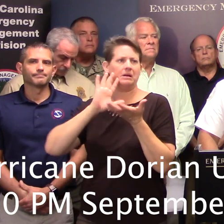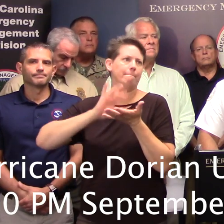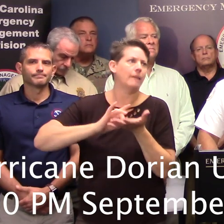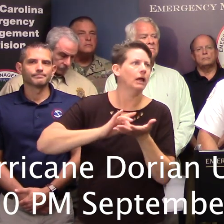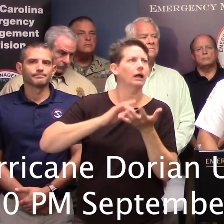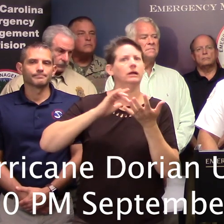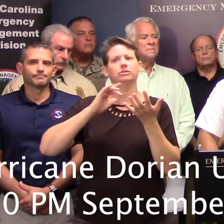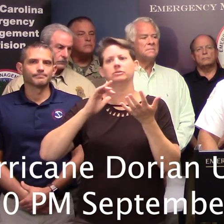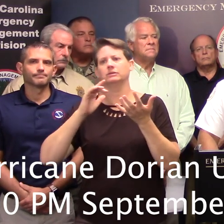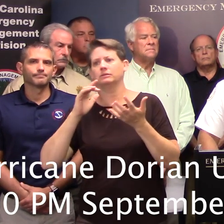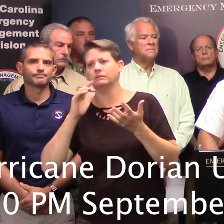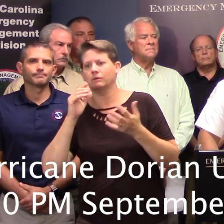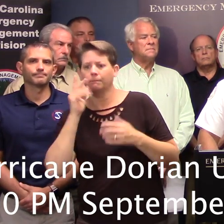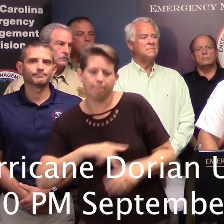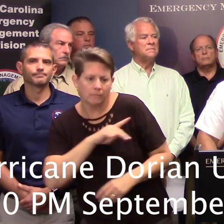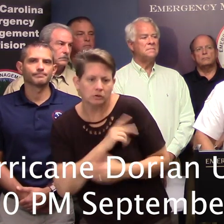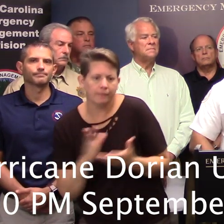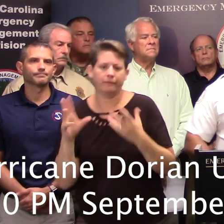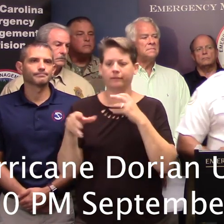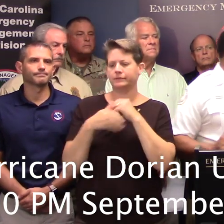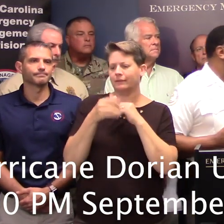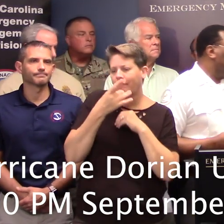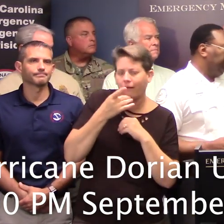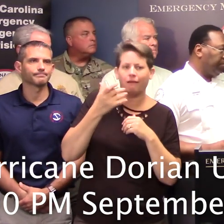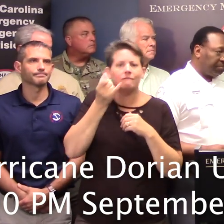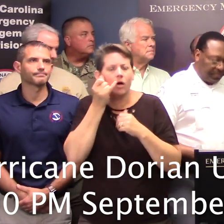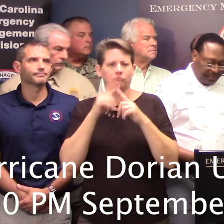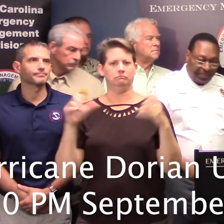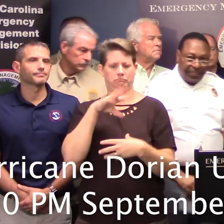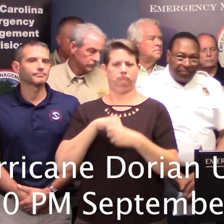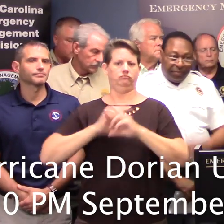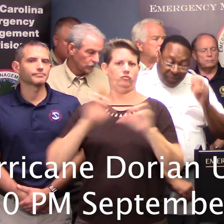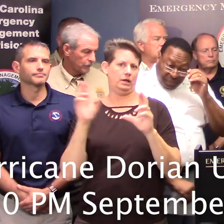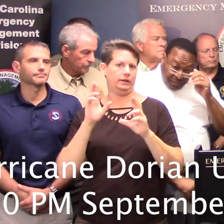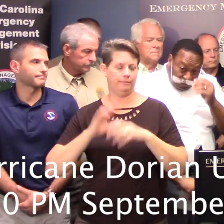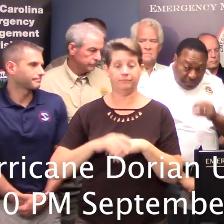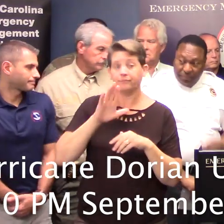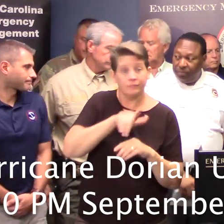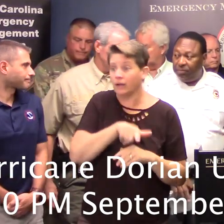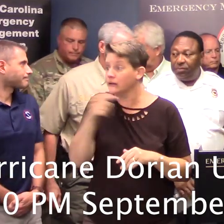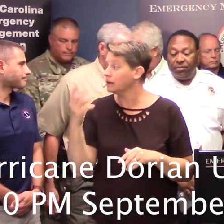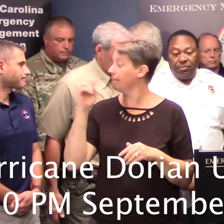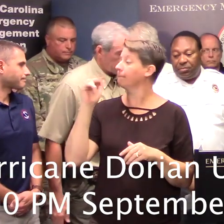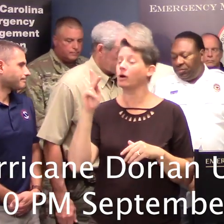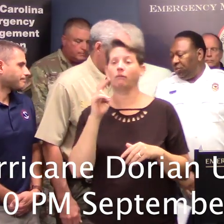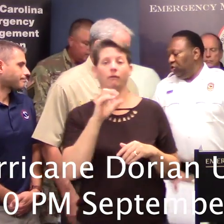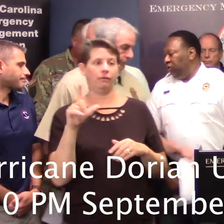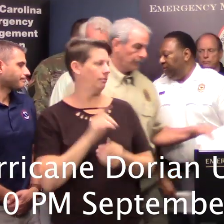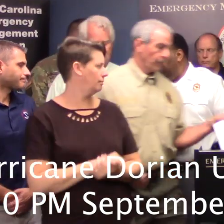toiletries, extra cash, flashlight, and a cell phone. Thank you, Governor. Thank you very much. Next, Mark Kidd,